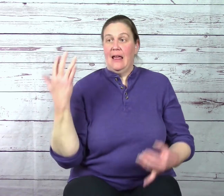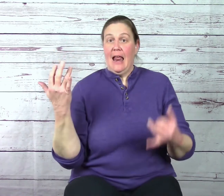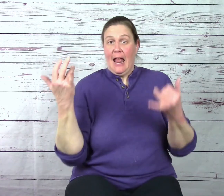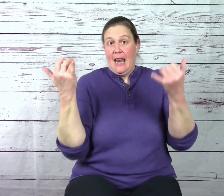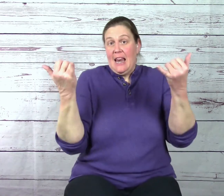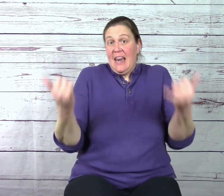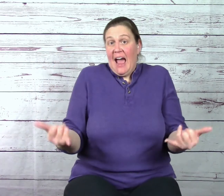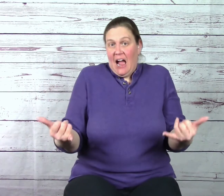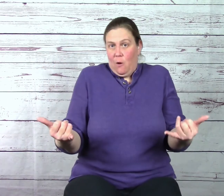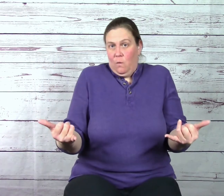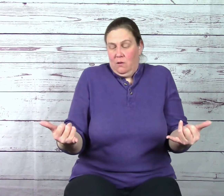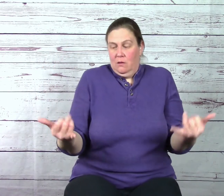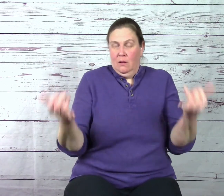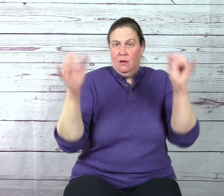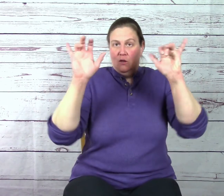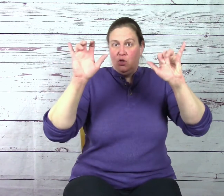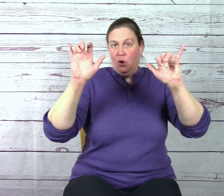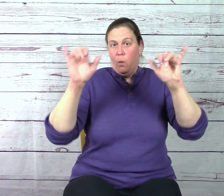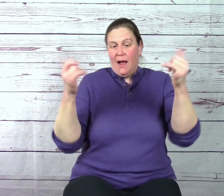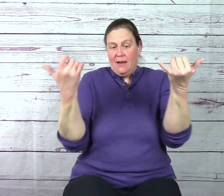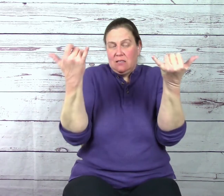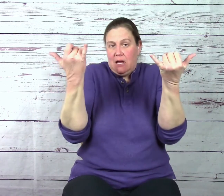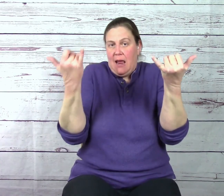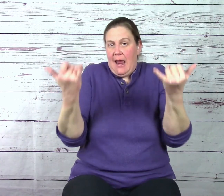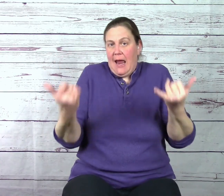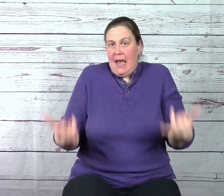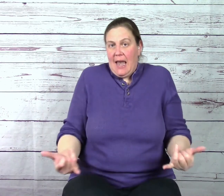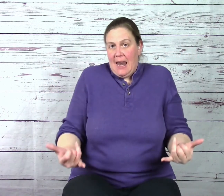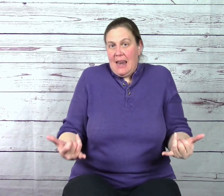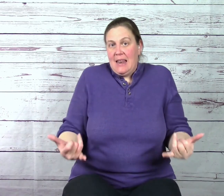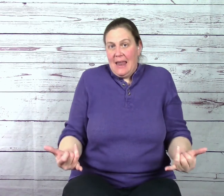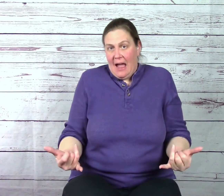Now. Two Y's. Now.